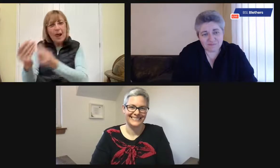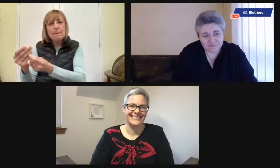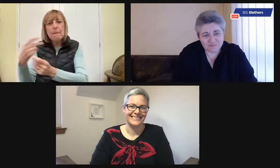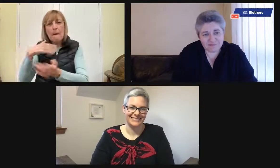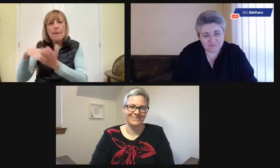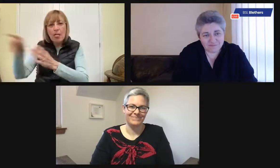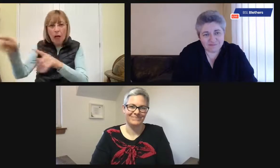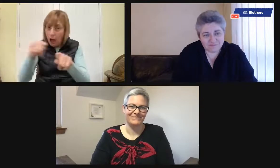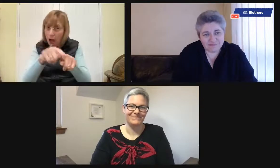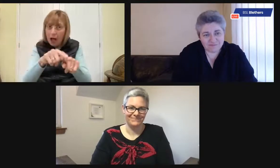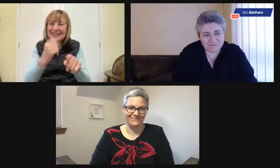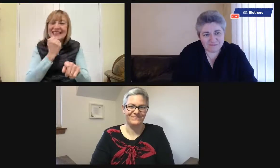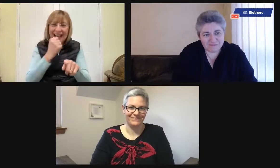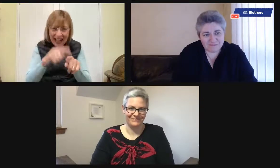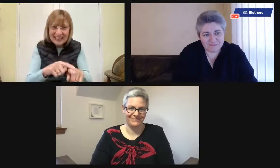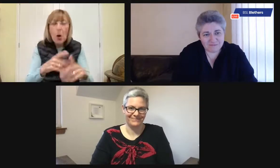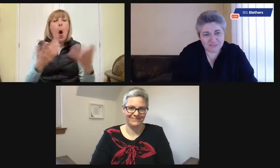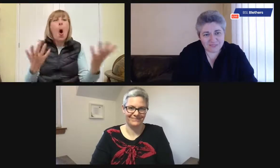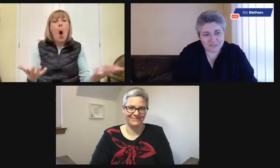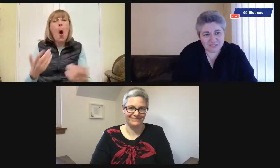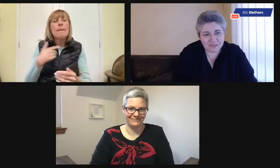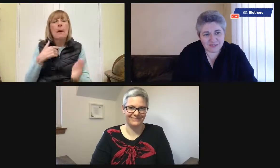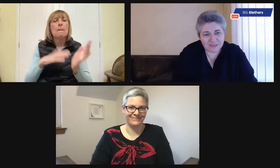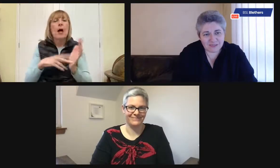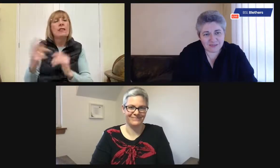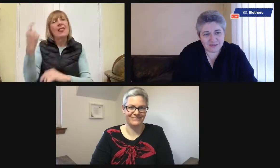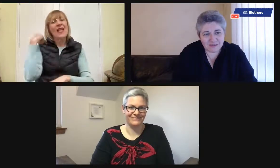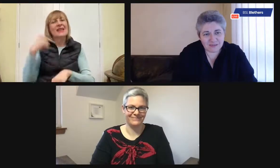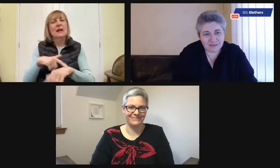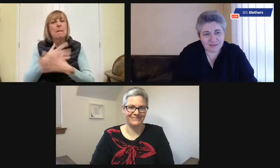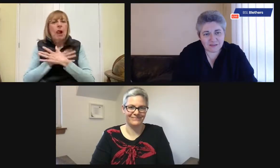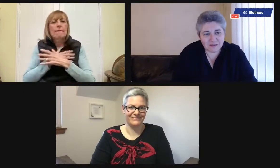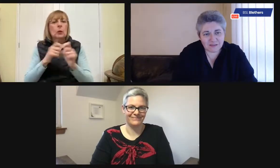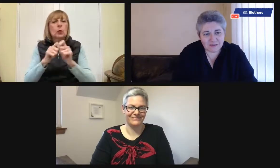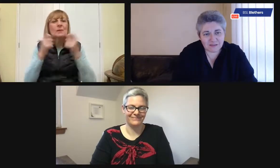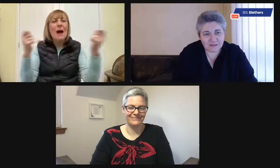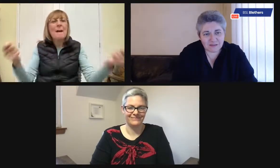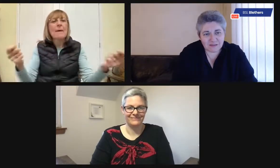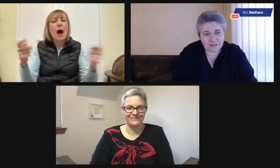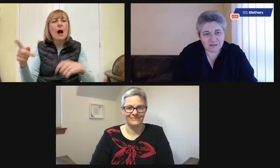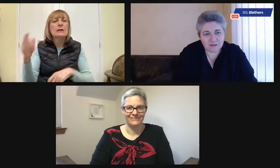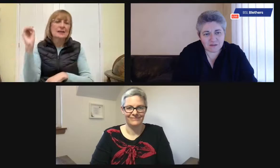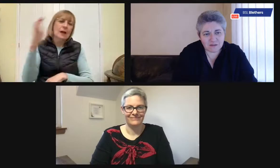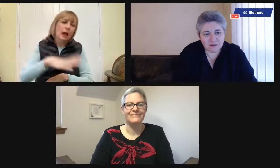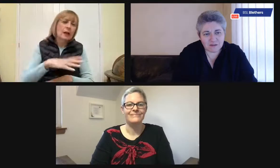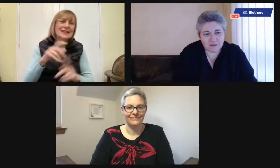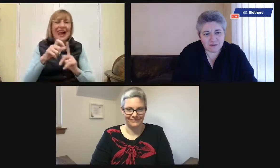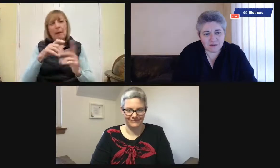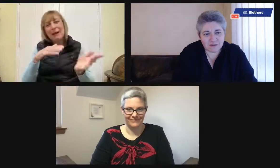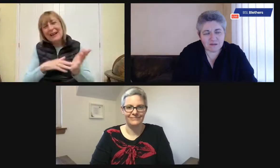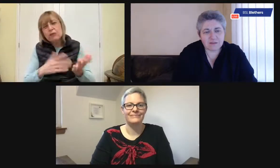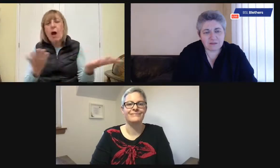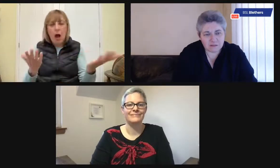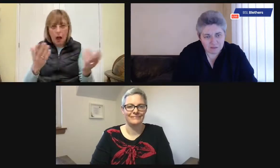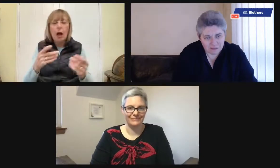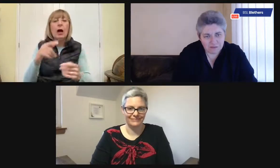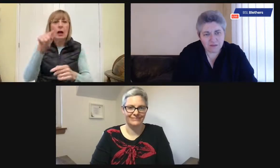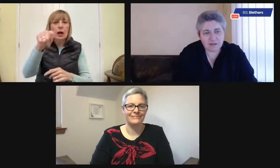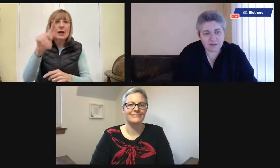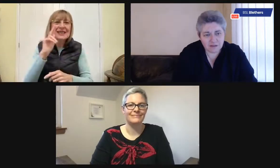clock, like it's Monday, it's Tuesday. And so that was a visual display. Also, my mom loved newspapers,